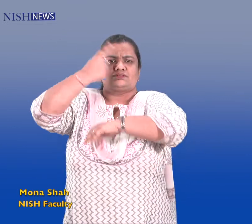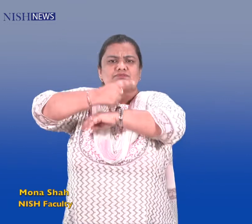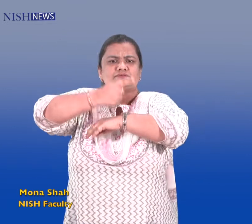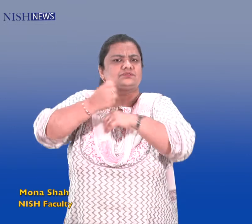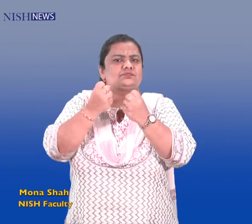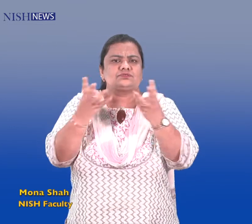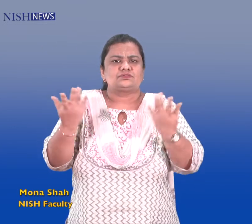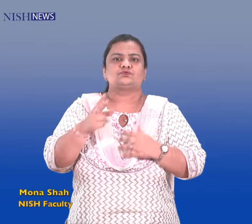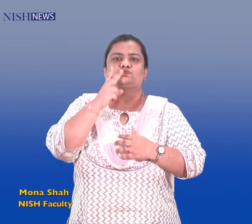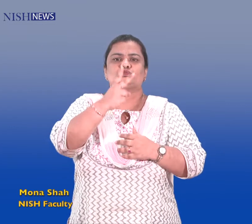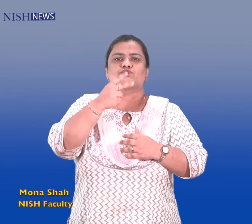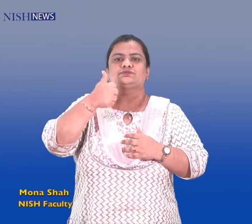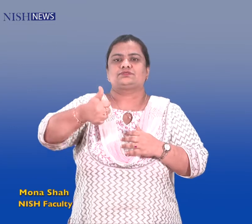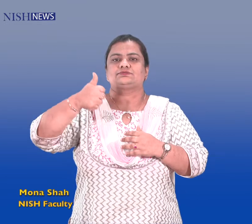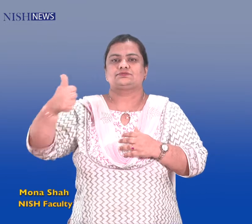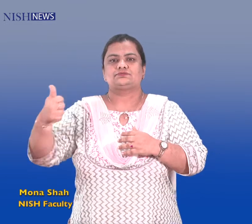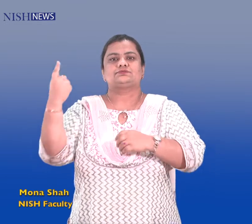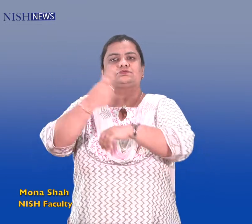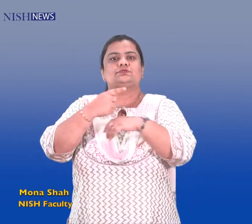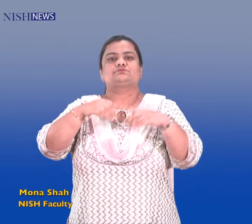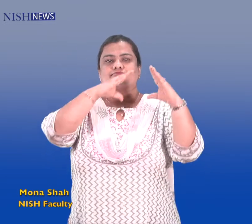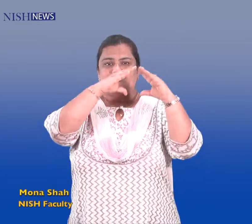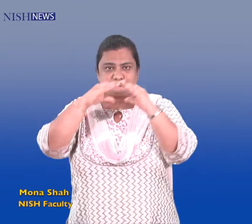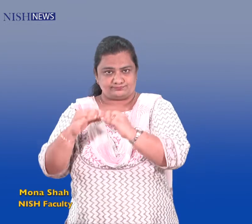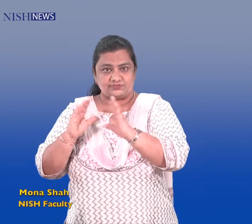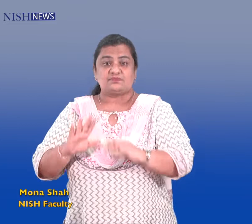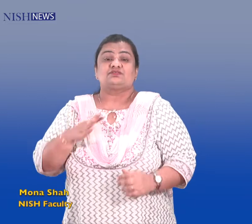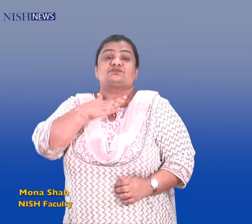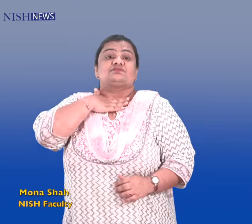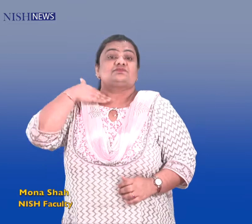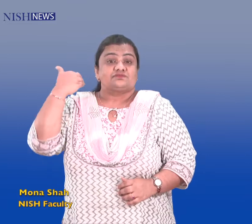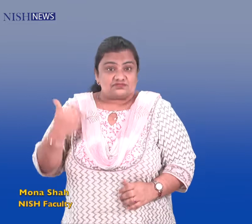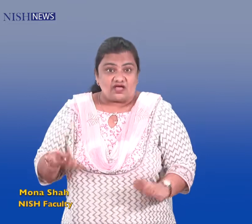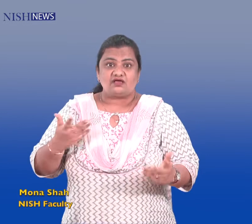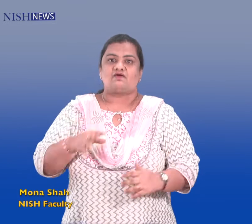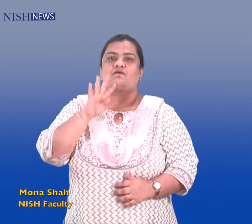4,62,189 people died of COVID-19 in India so far.